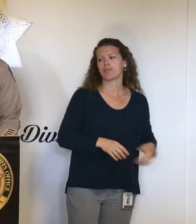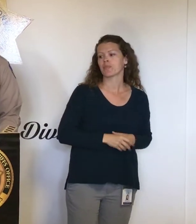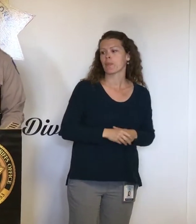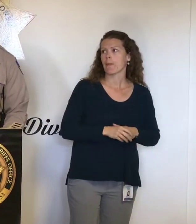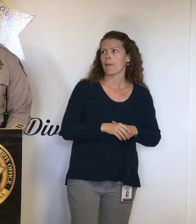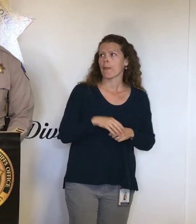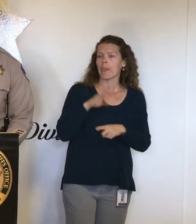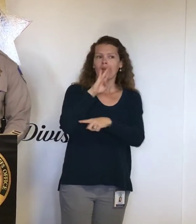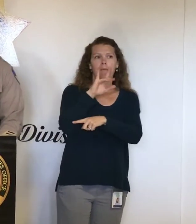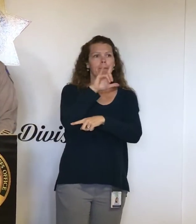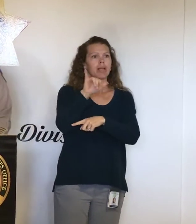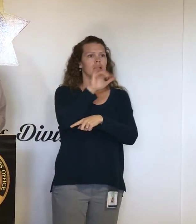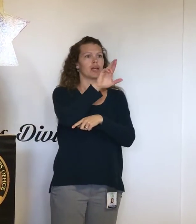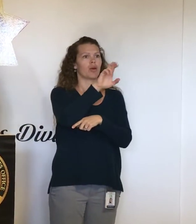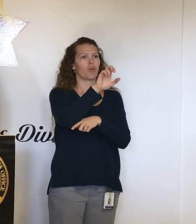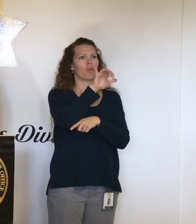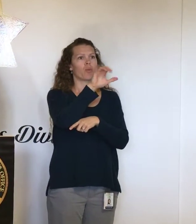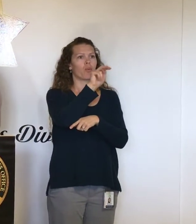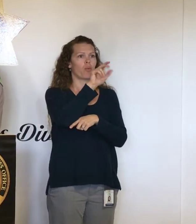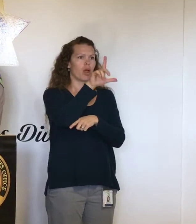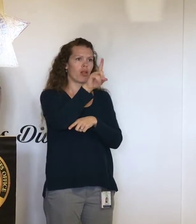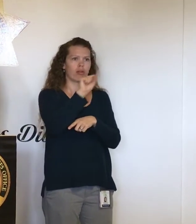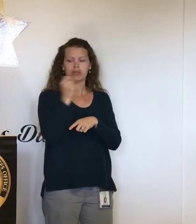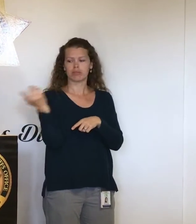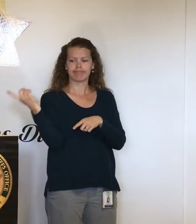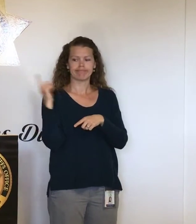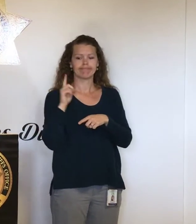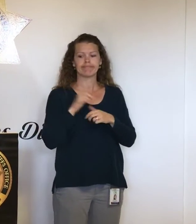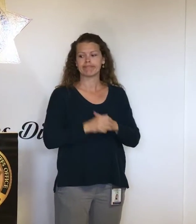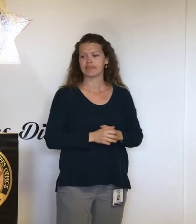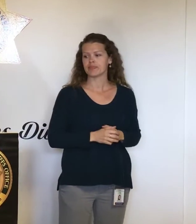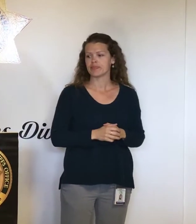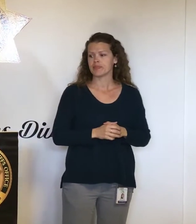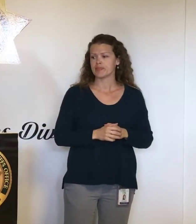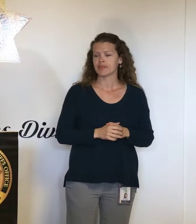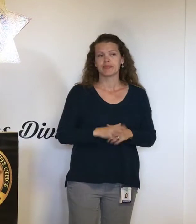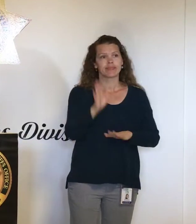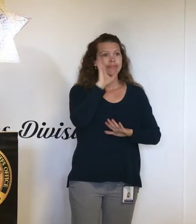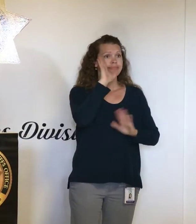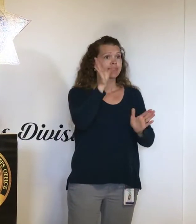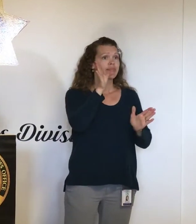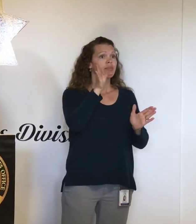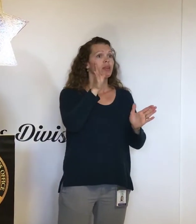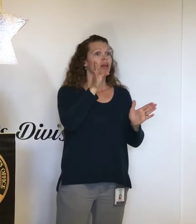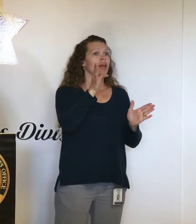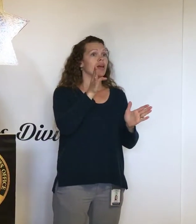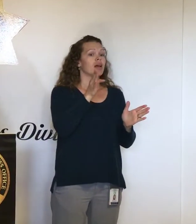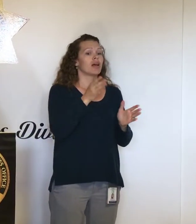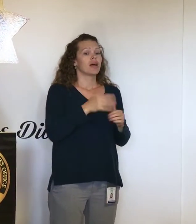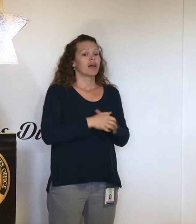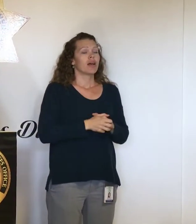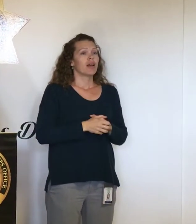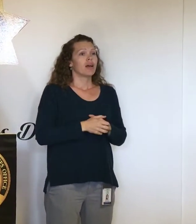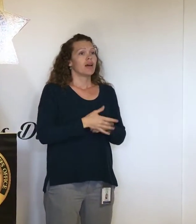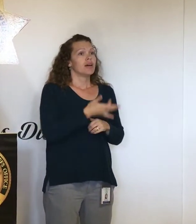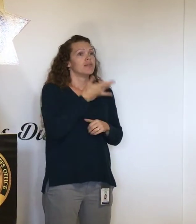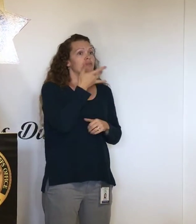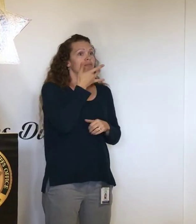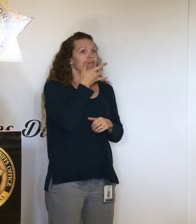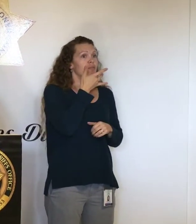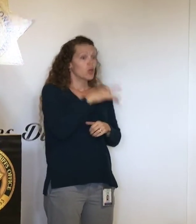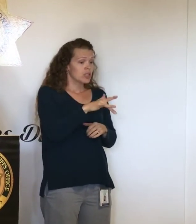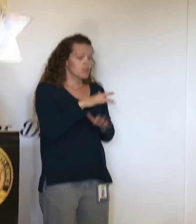Billy Reynolds, Hubble Bay Fire. Chief, want to come up in the next one? Hi, so fortunately for us, we did see a